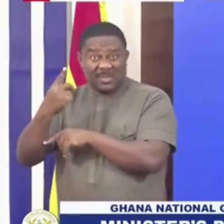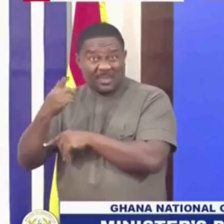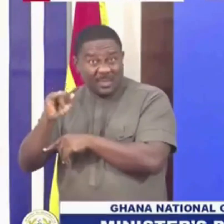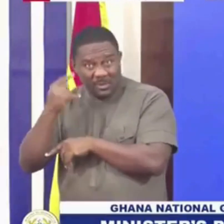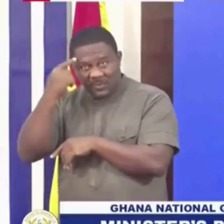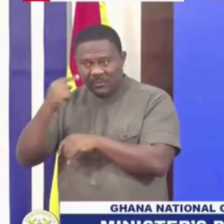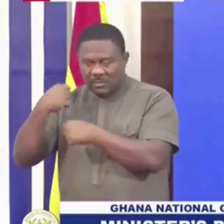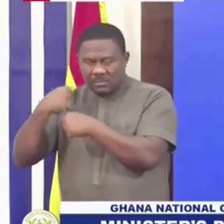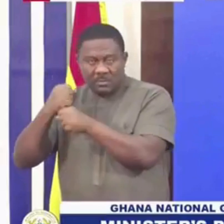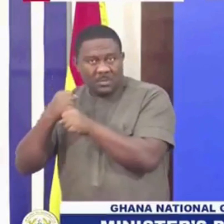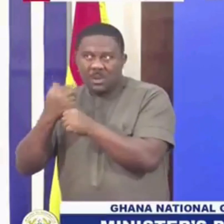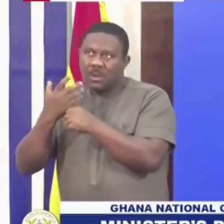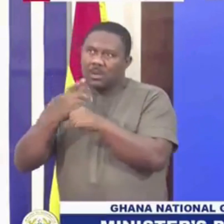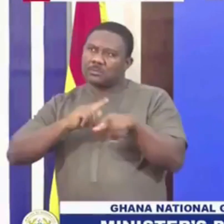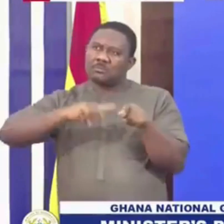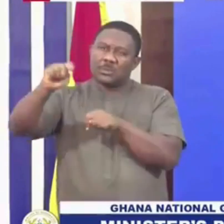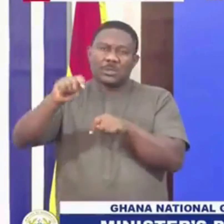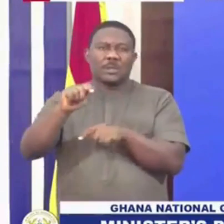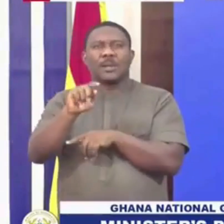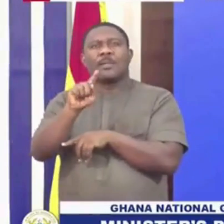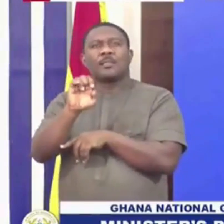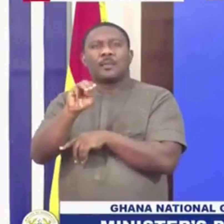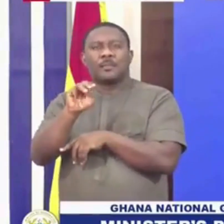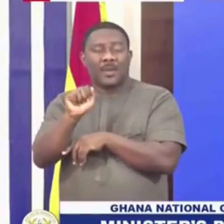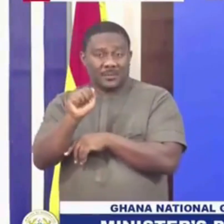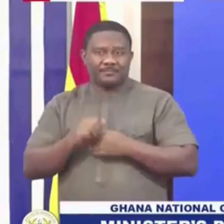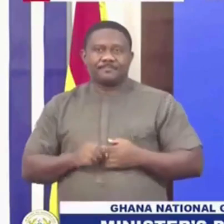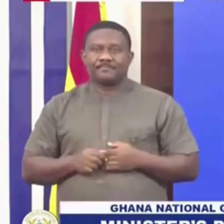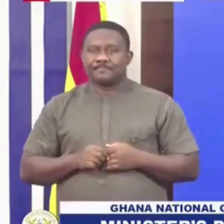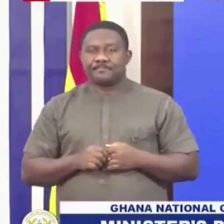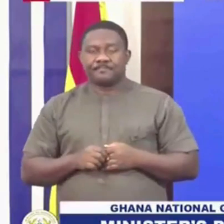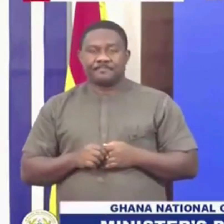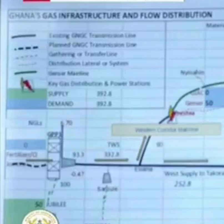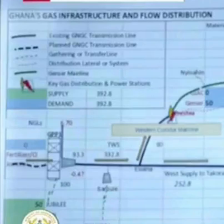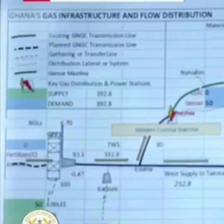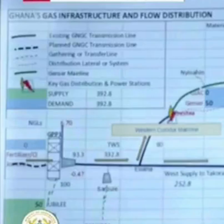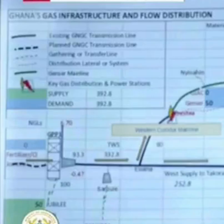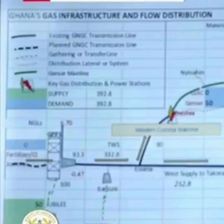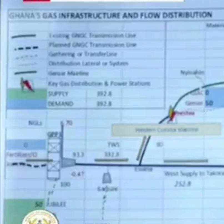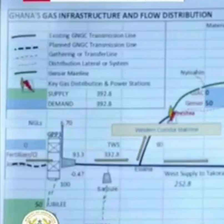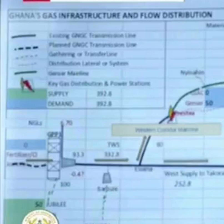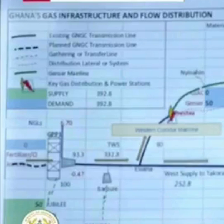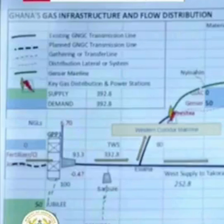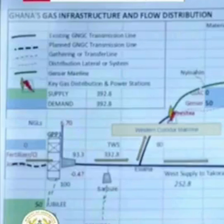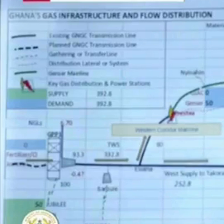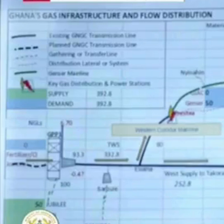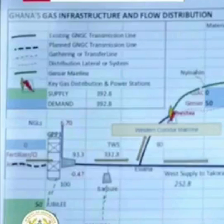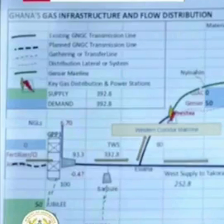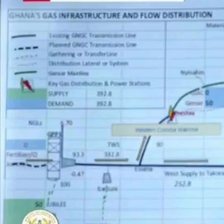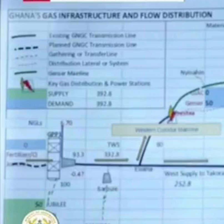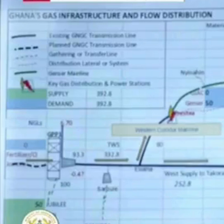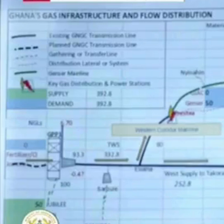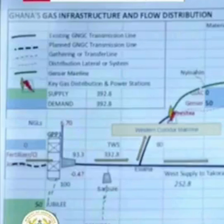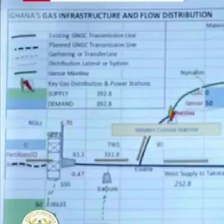Temer. But we also have a lateral. That takes part of the gas. And you see that there's a lateral